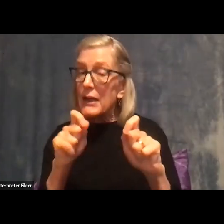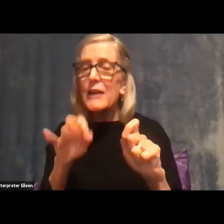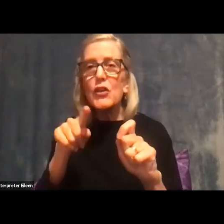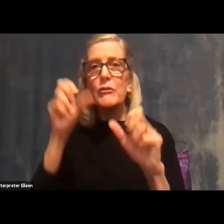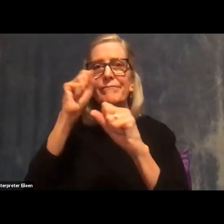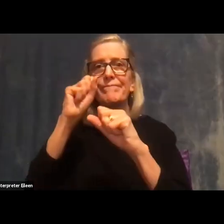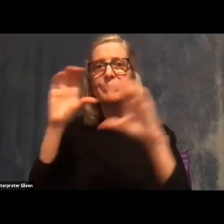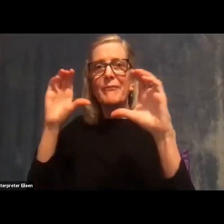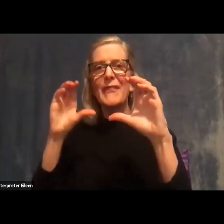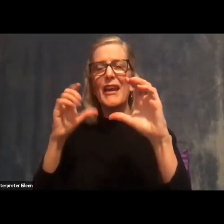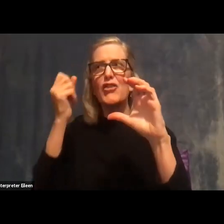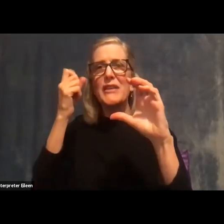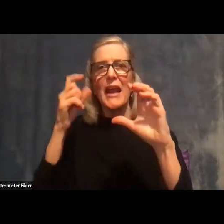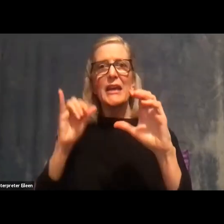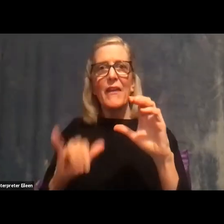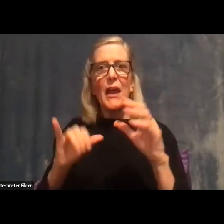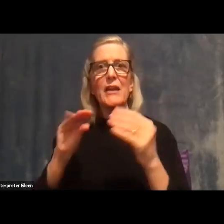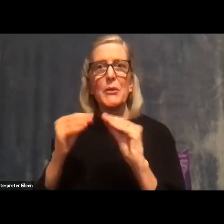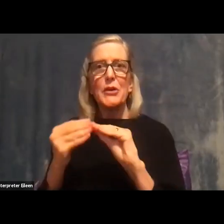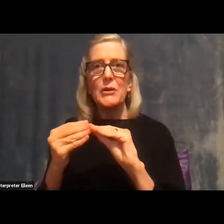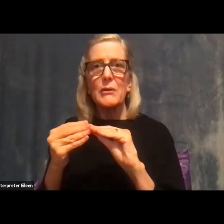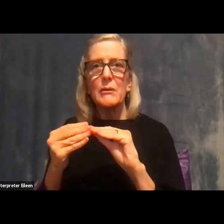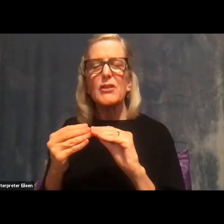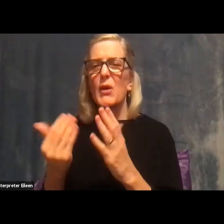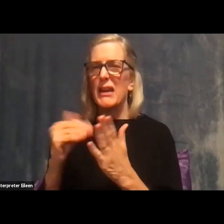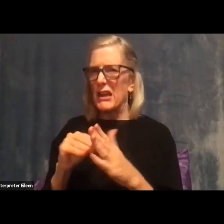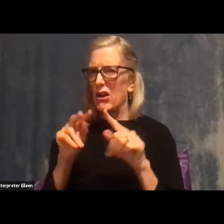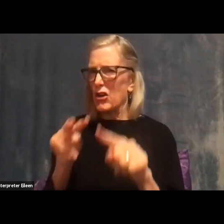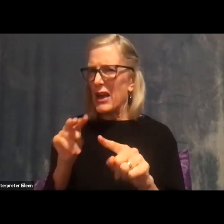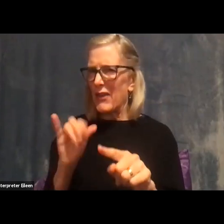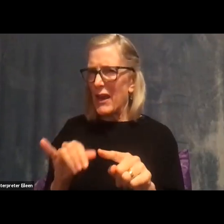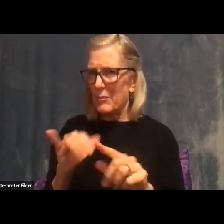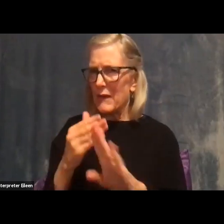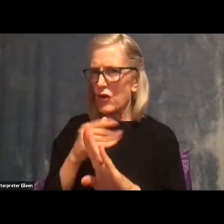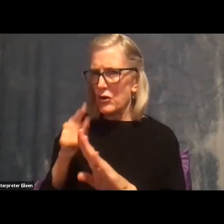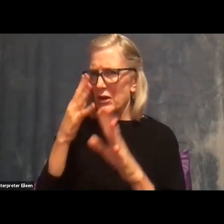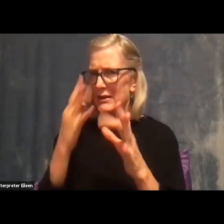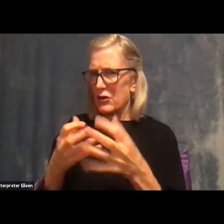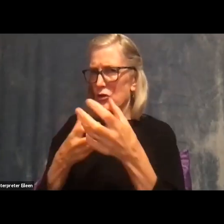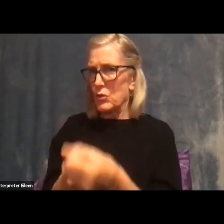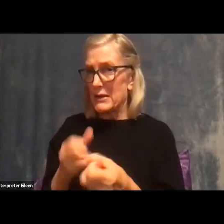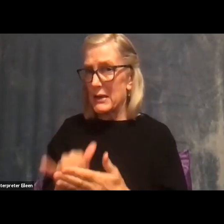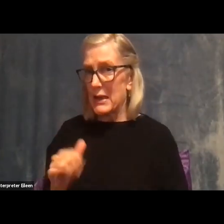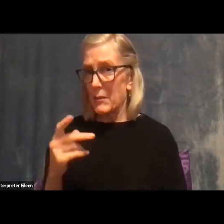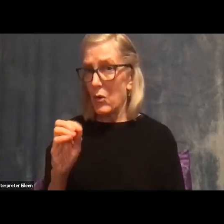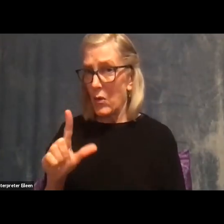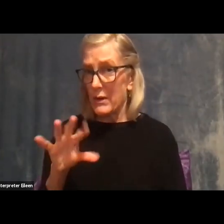maybe, you know, take a second, second look at before you decide whether you're going to hang your hat on those particular results. You also want to take a look at the